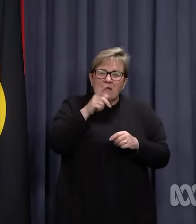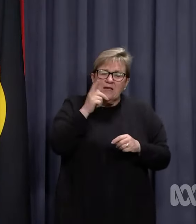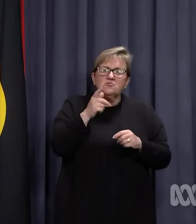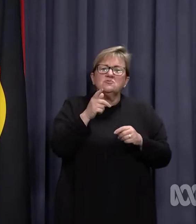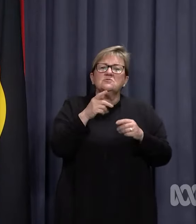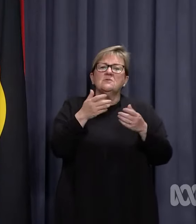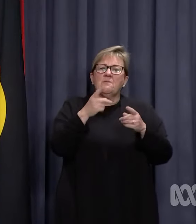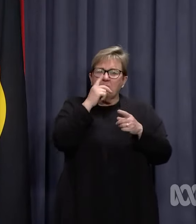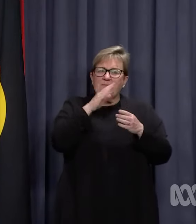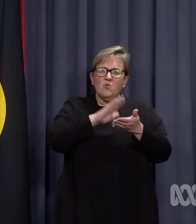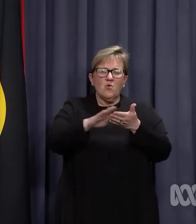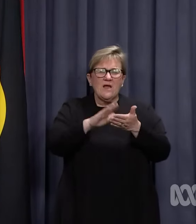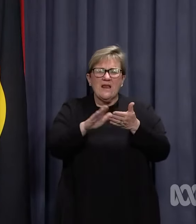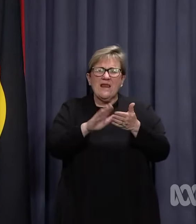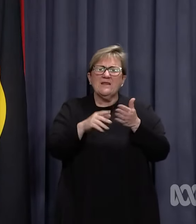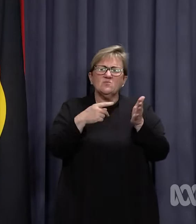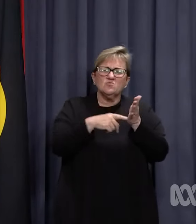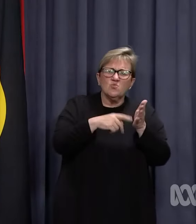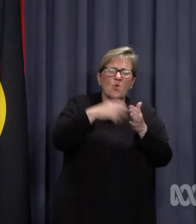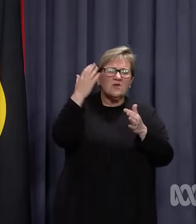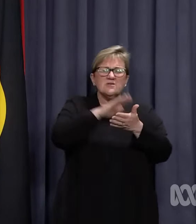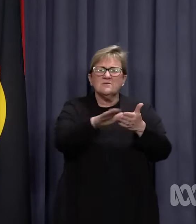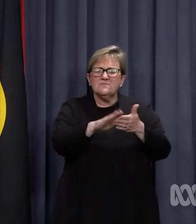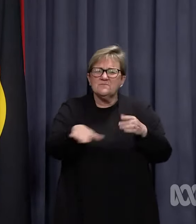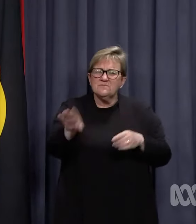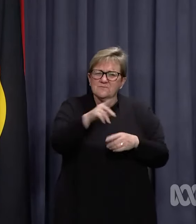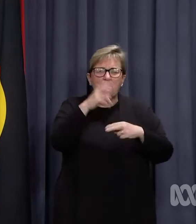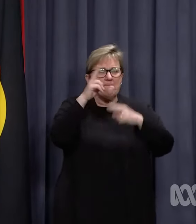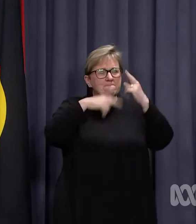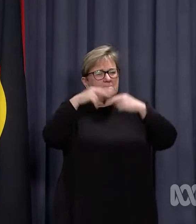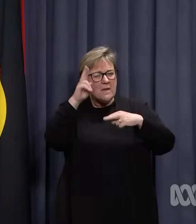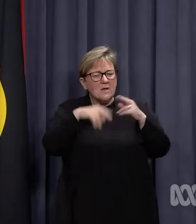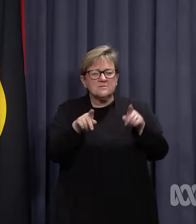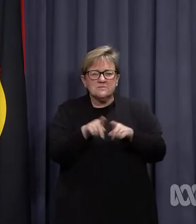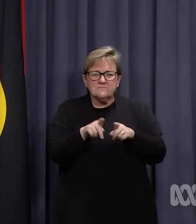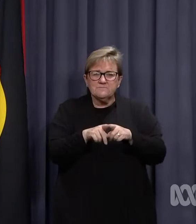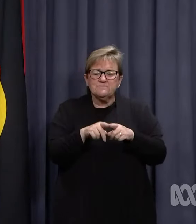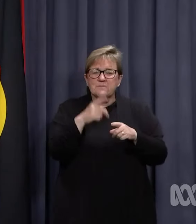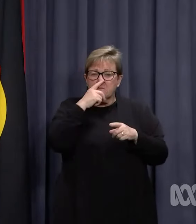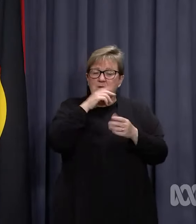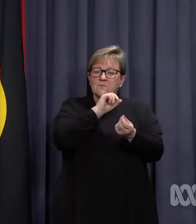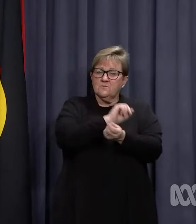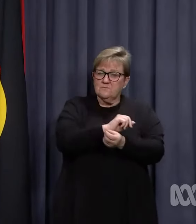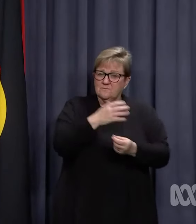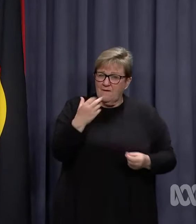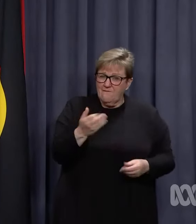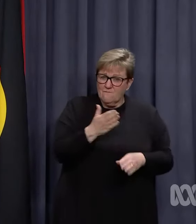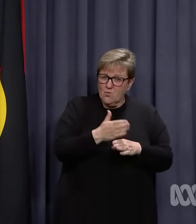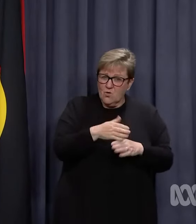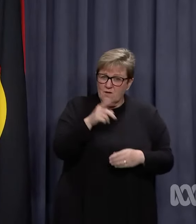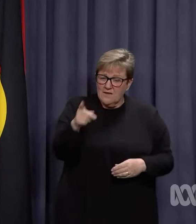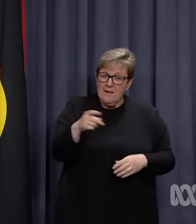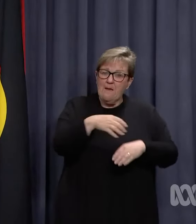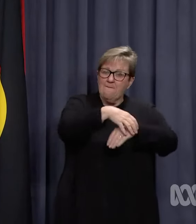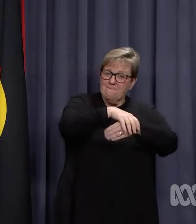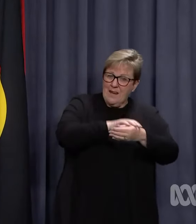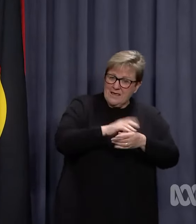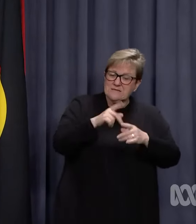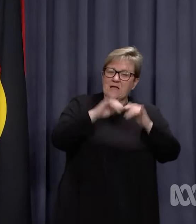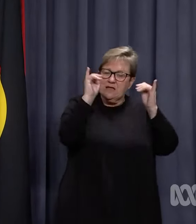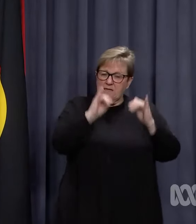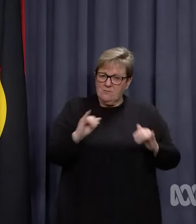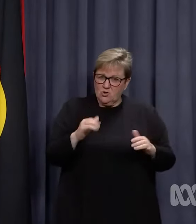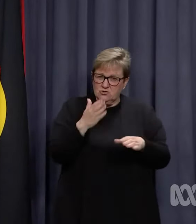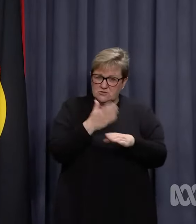utilities and waste management services. Building and construction. Corrective and judicial services. Police and emergency